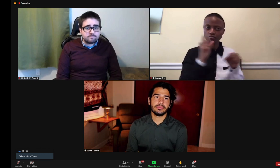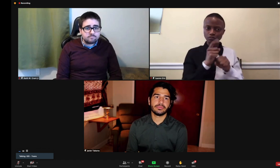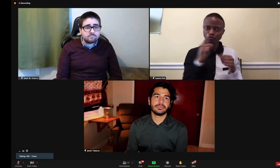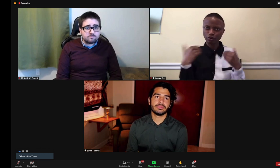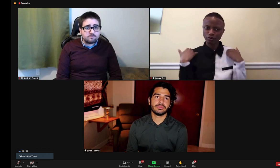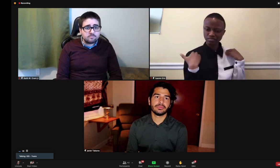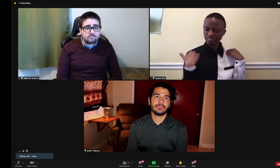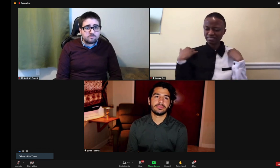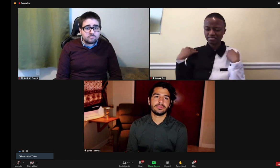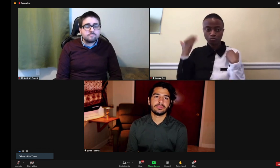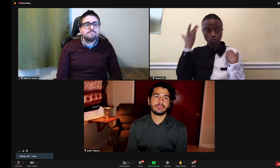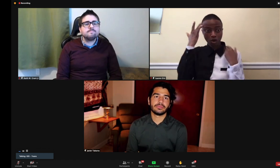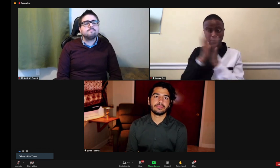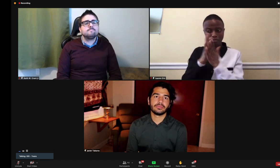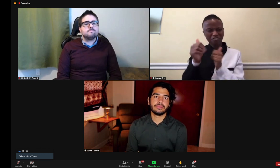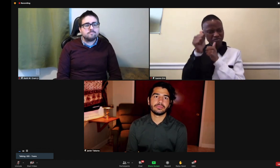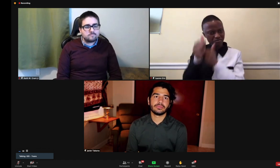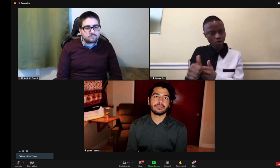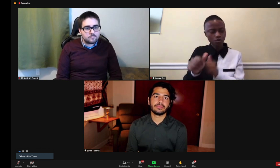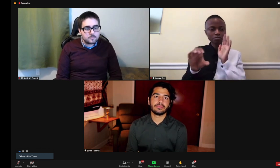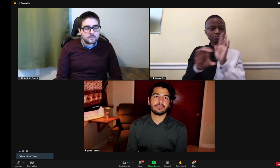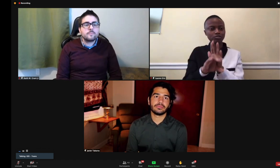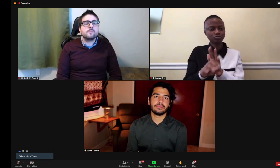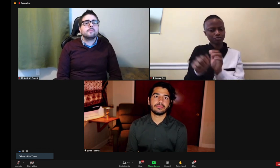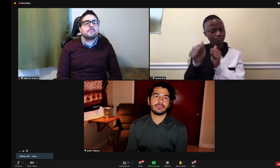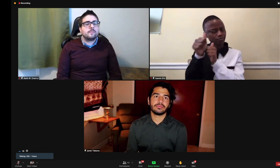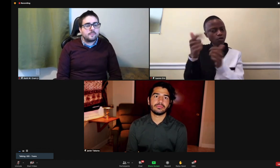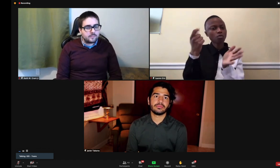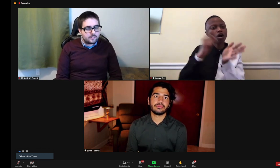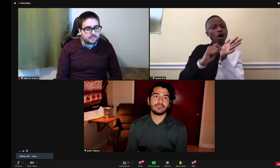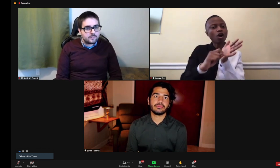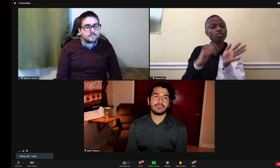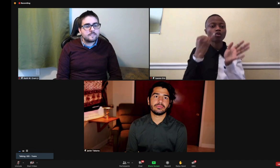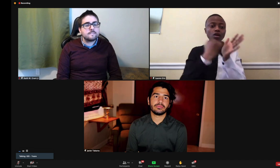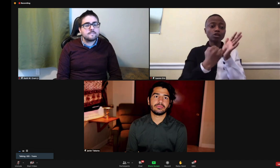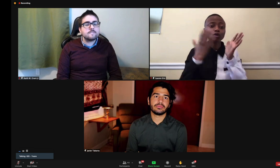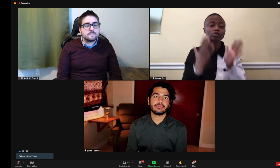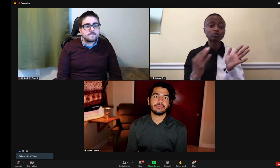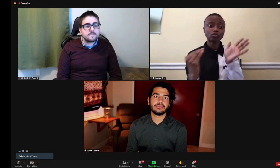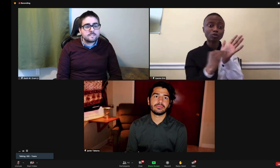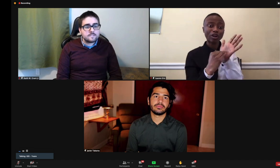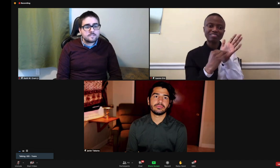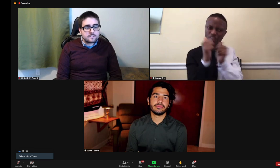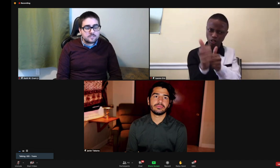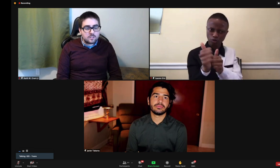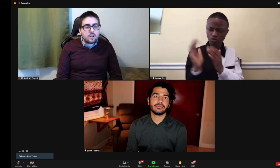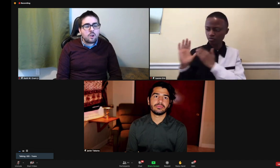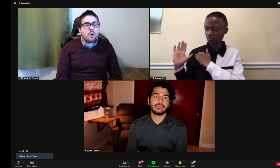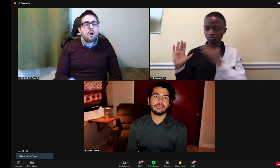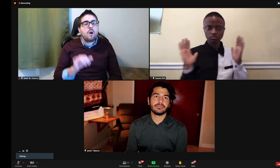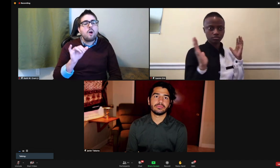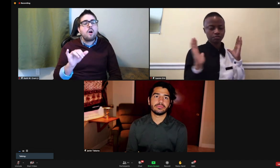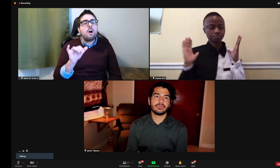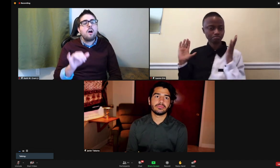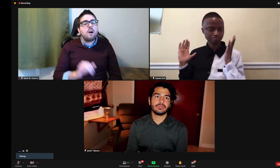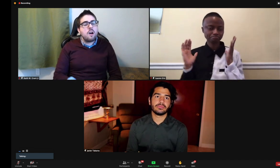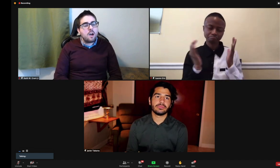review the signs and make sure that you're cognizant of how your body is positioned in respect to what is being described in the story.